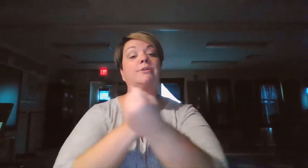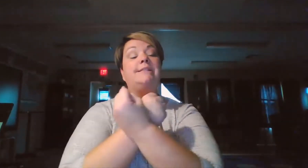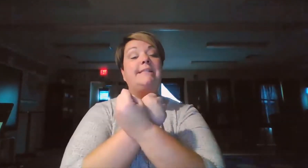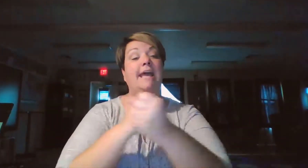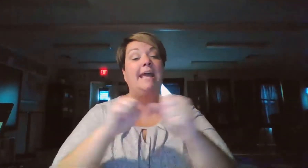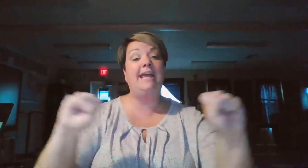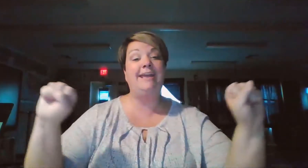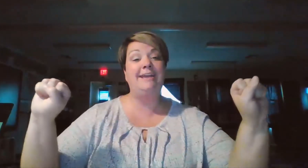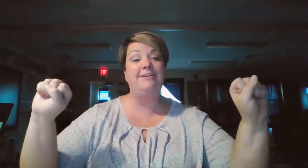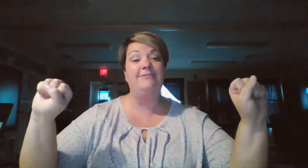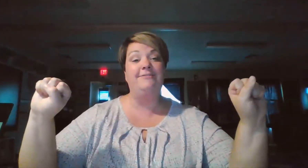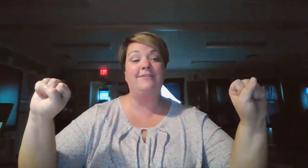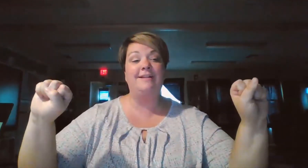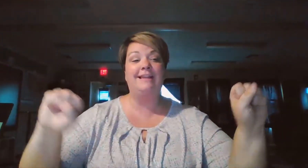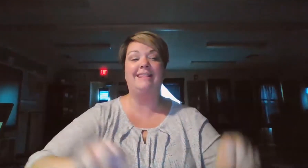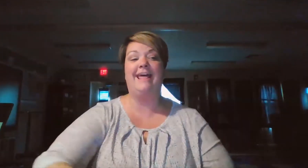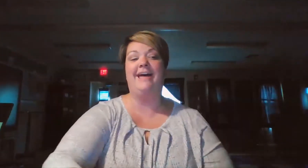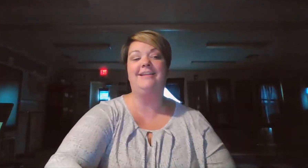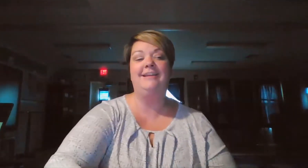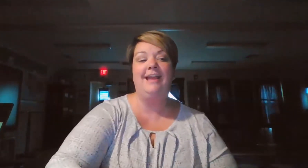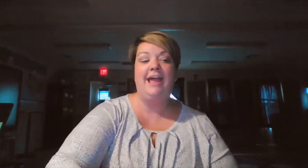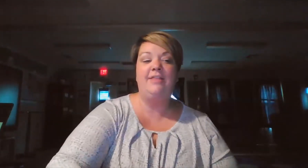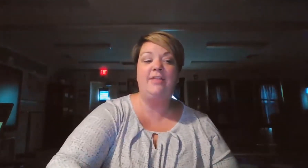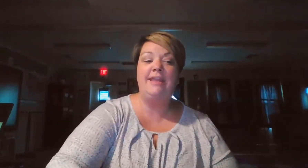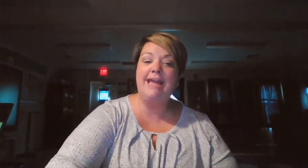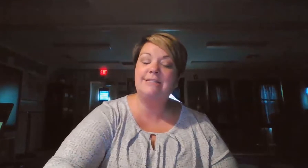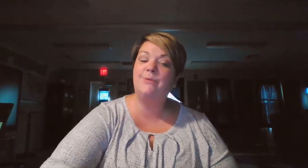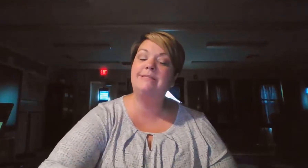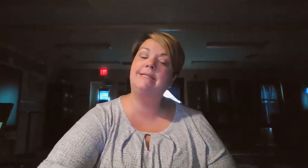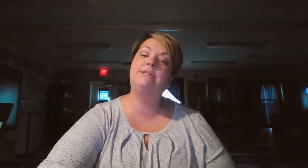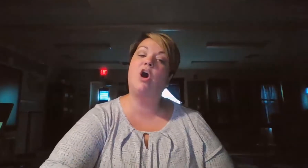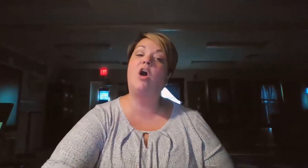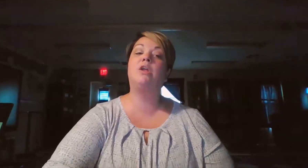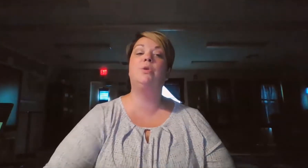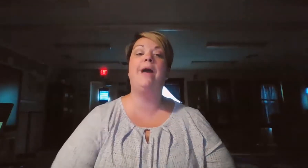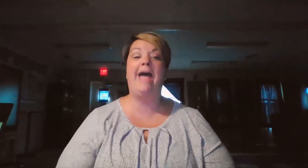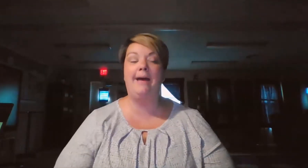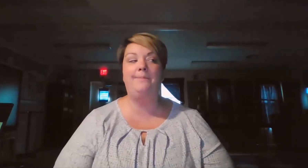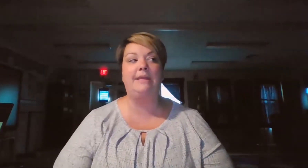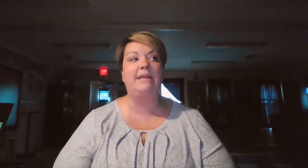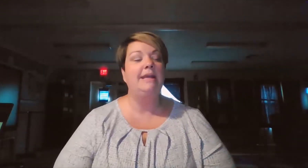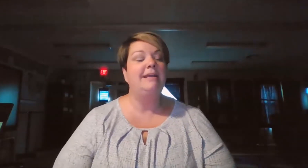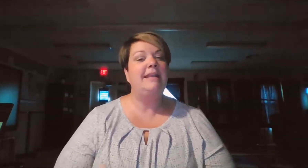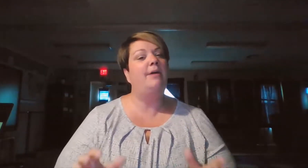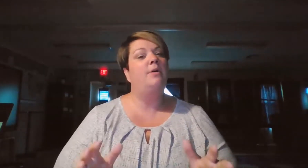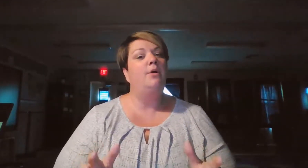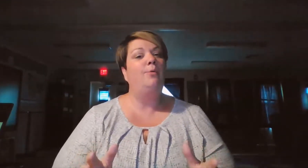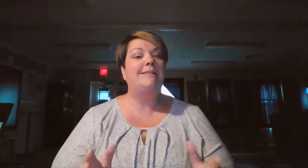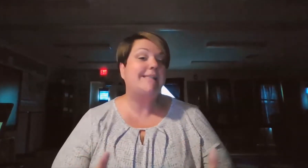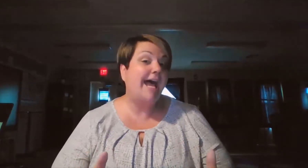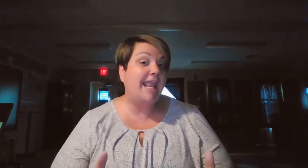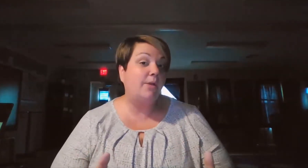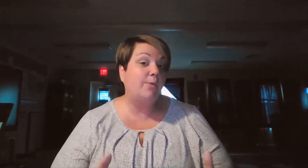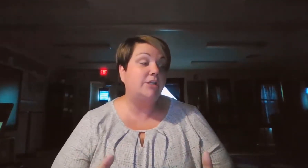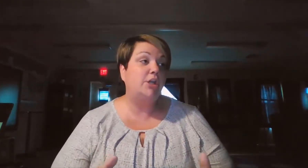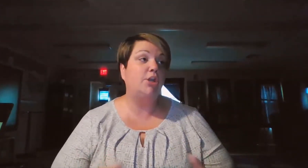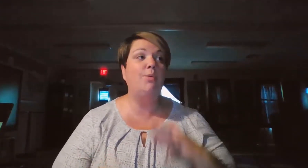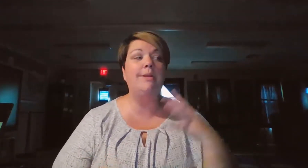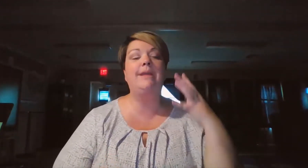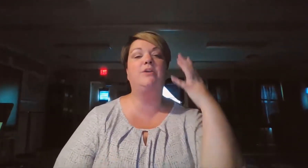safe? Like that. And then the next one says, are you happy? Now with sign language, you want to make your